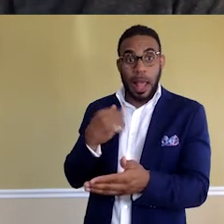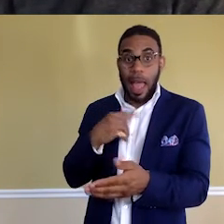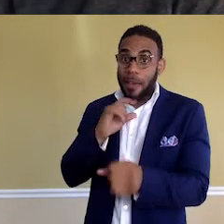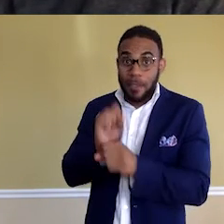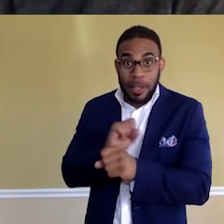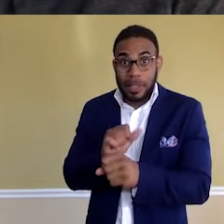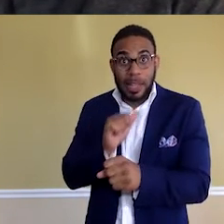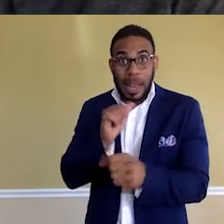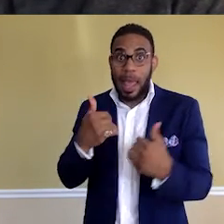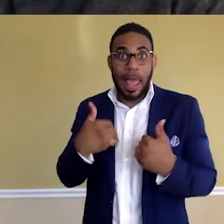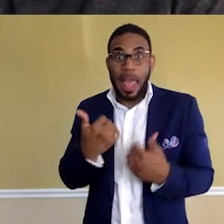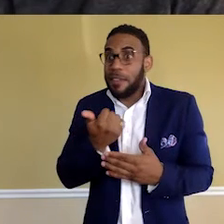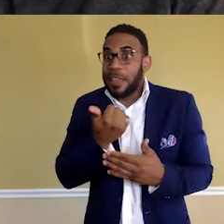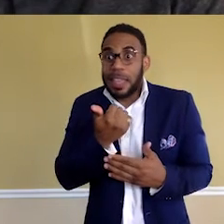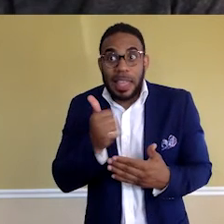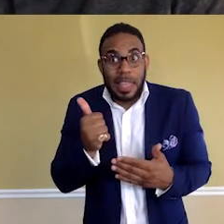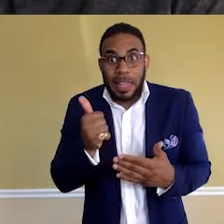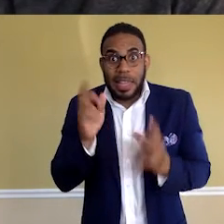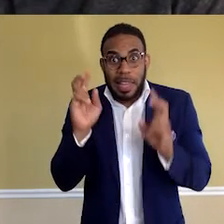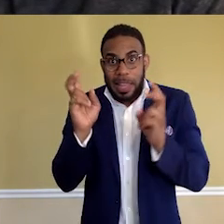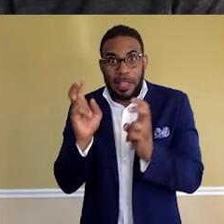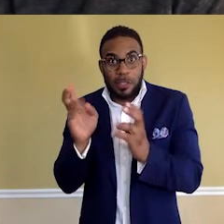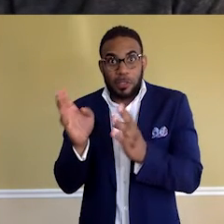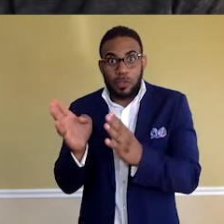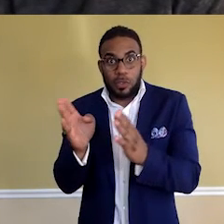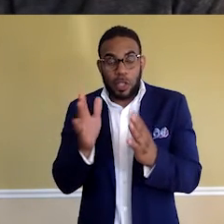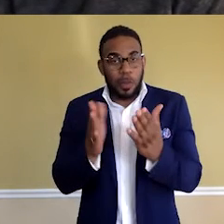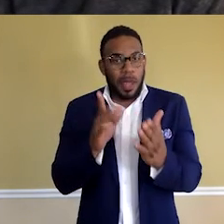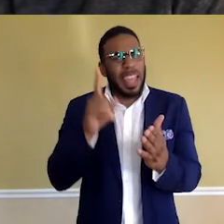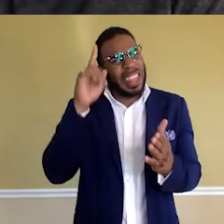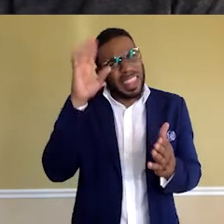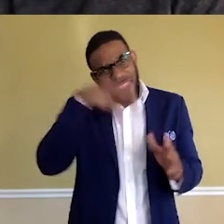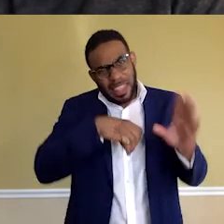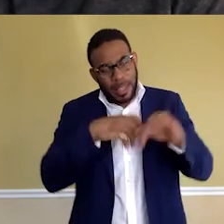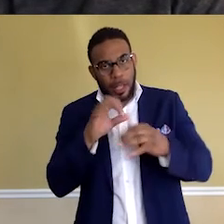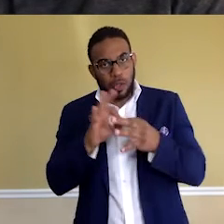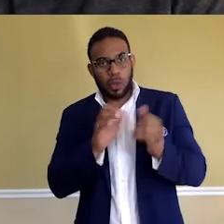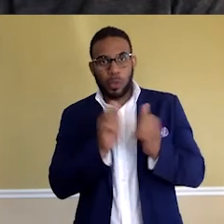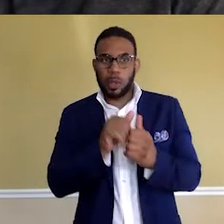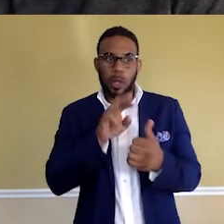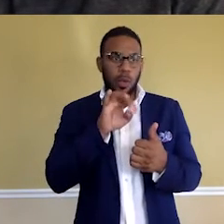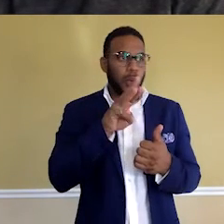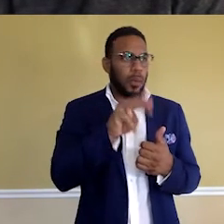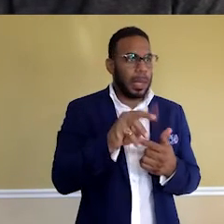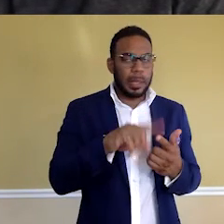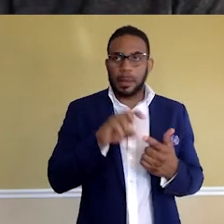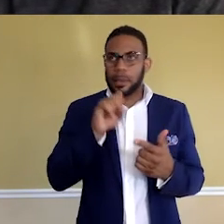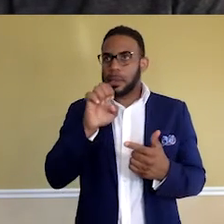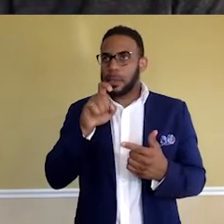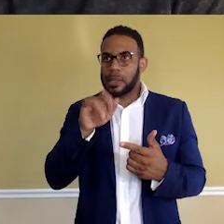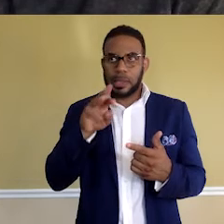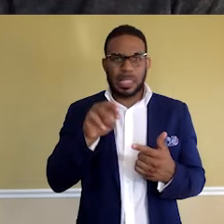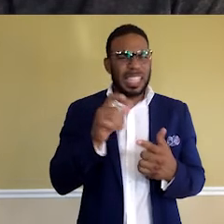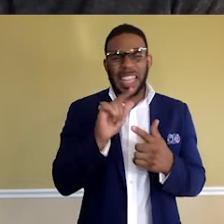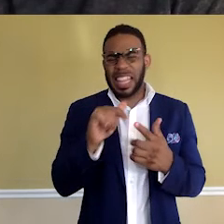not had any of the issues that you might think of associated with racism or sexism or any of the other isms,